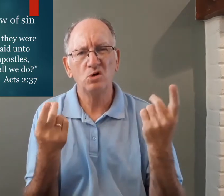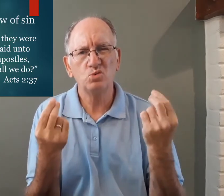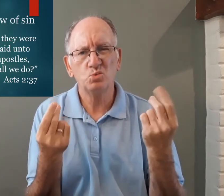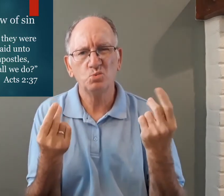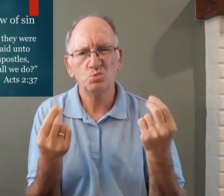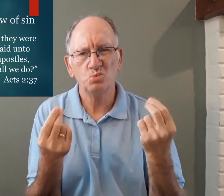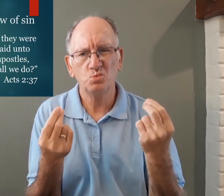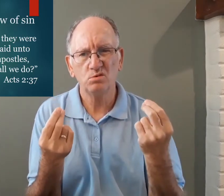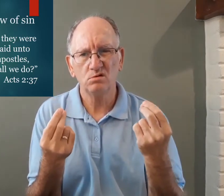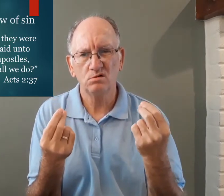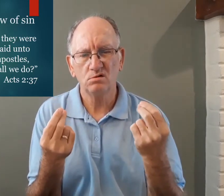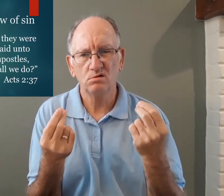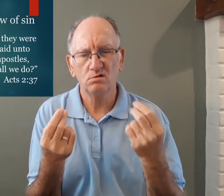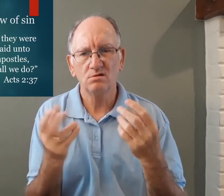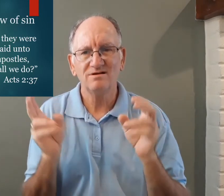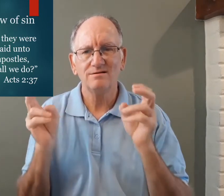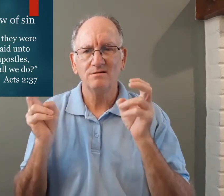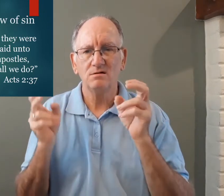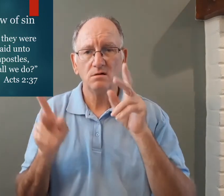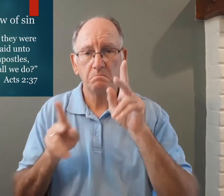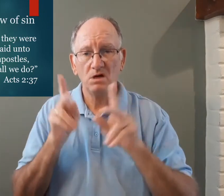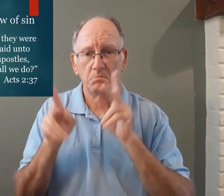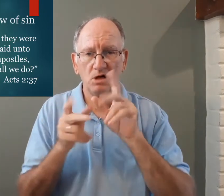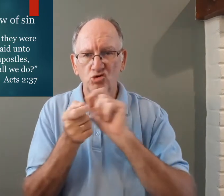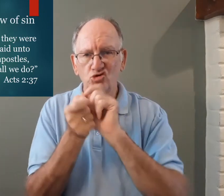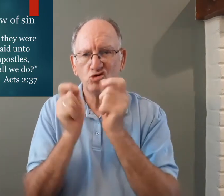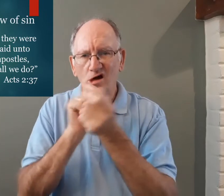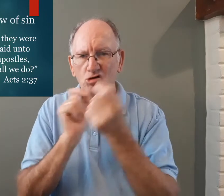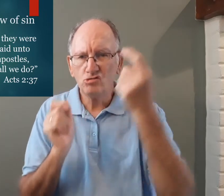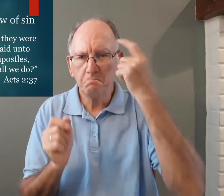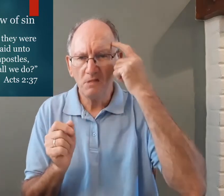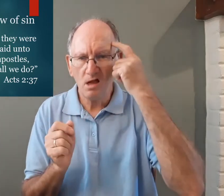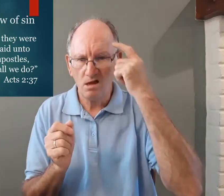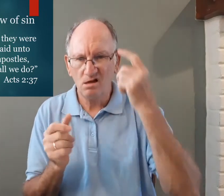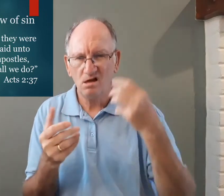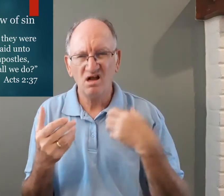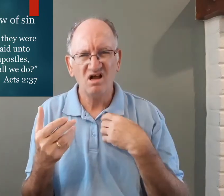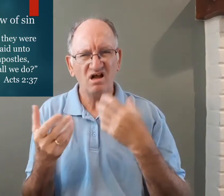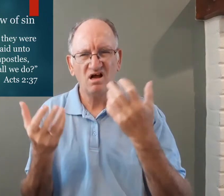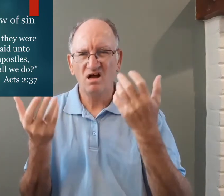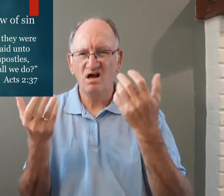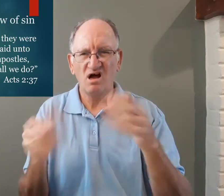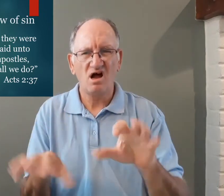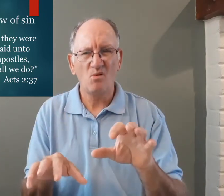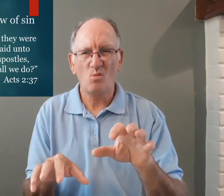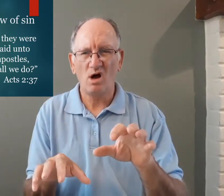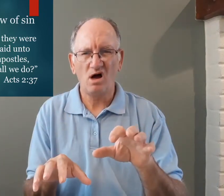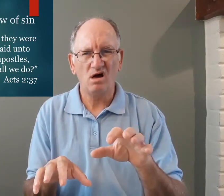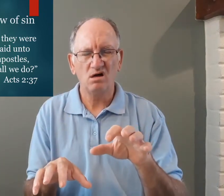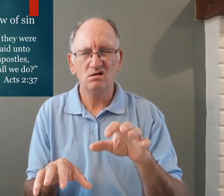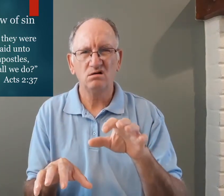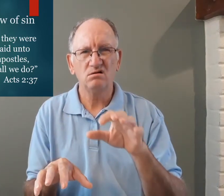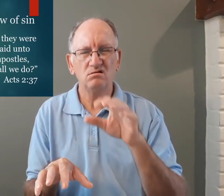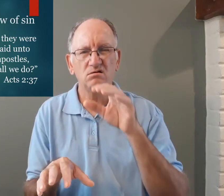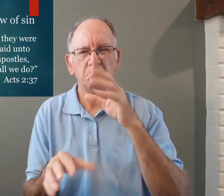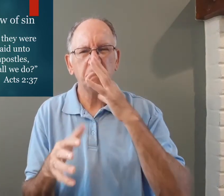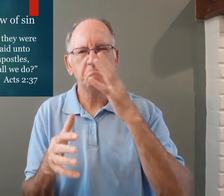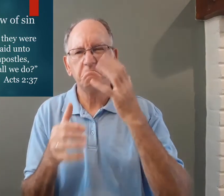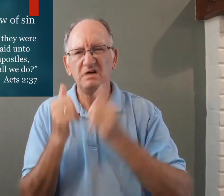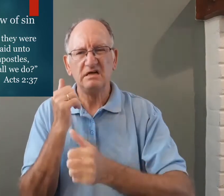and so they were touched and they asked what shall we do so the people changed their mind and realized that they didn't